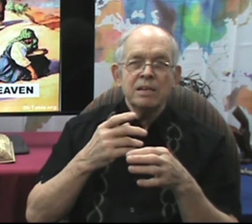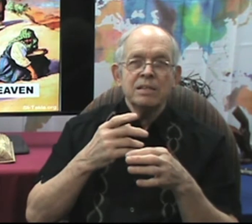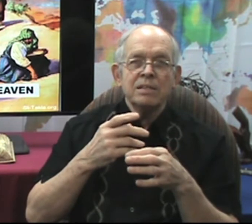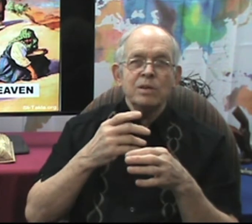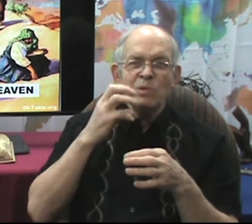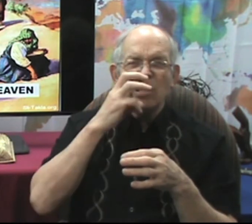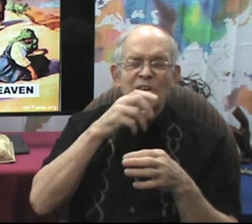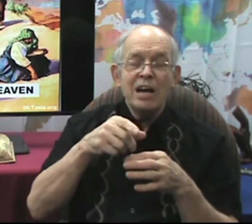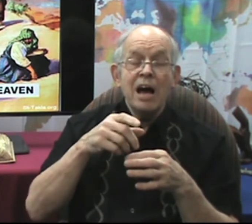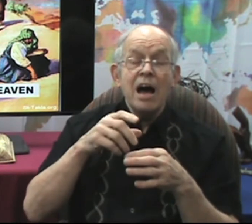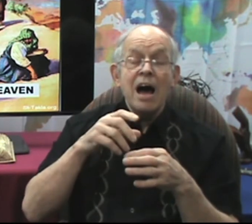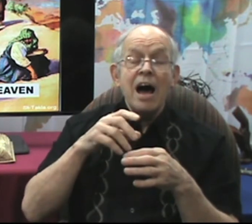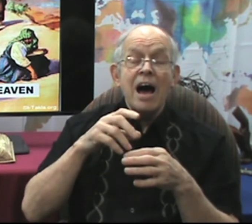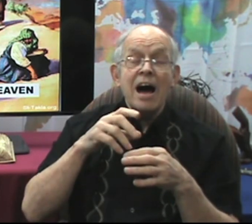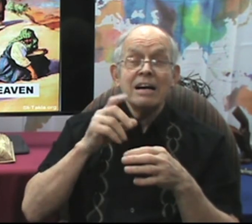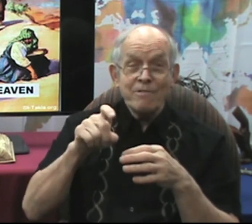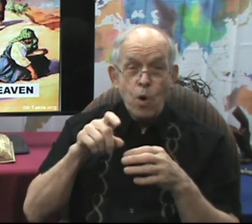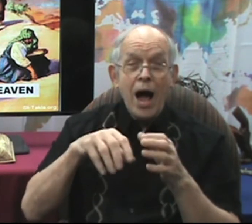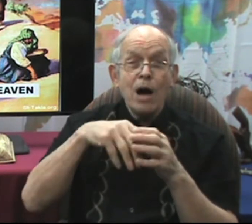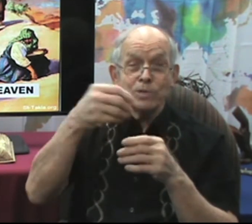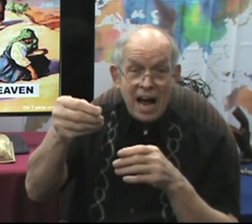Free. Have to go outside.